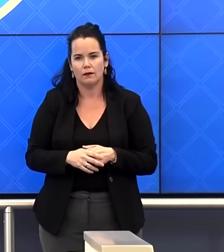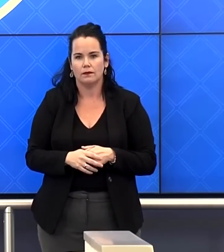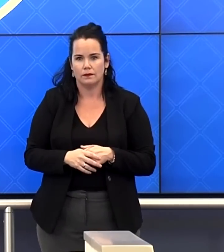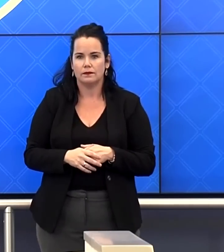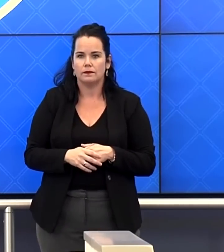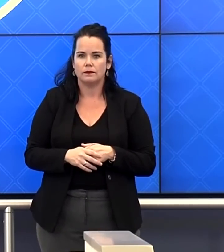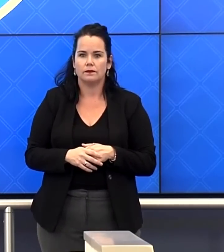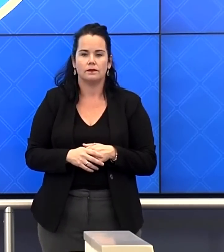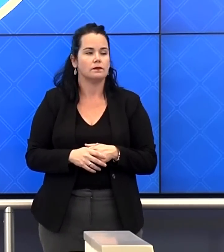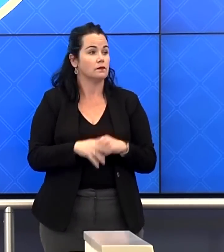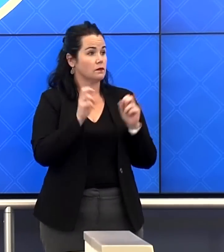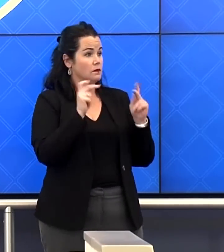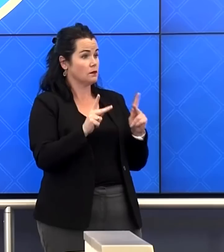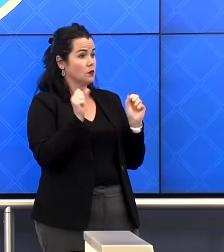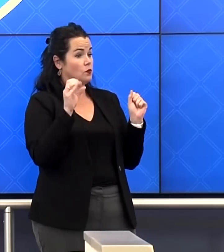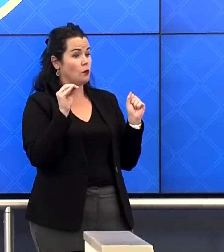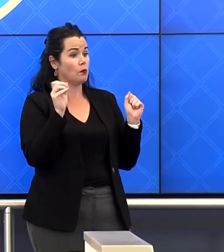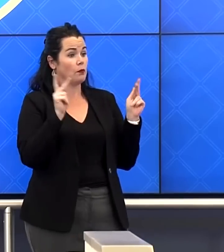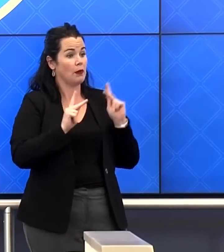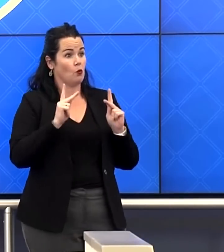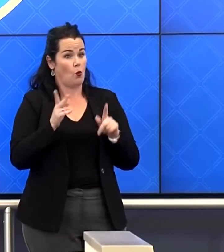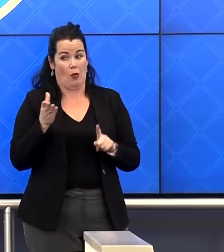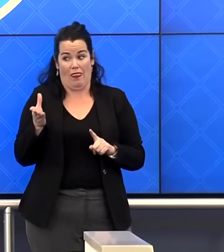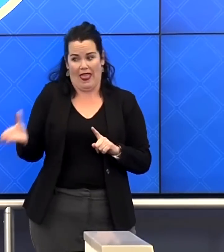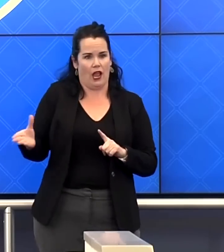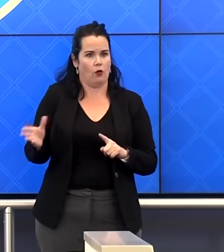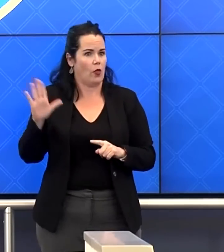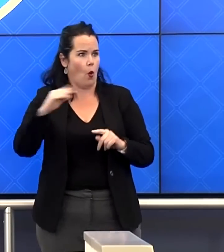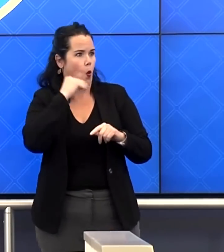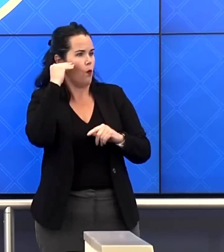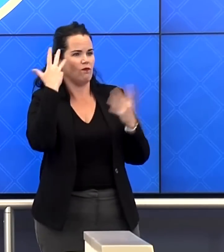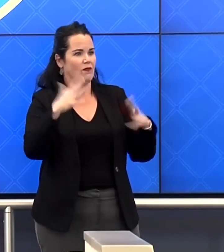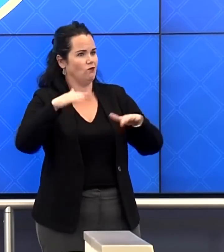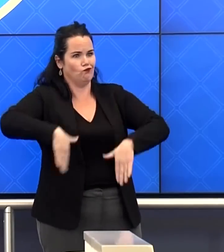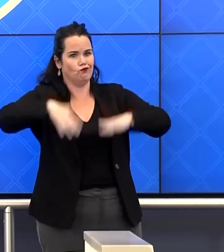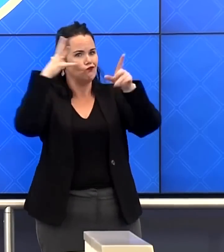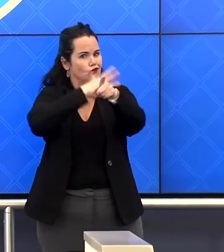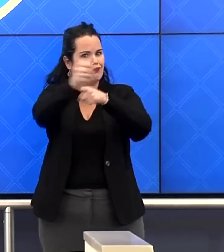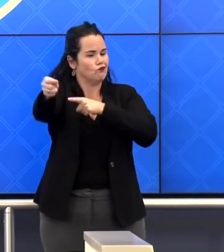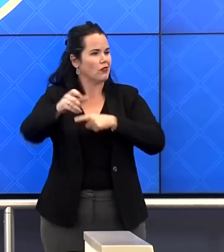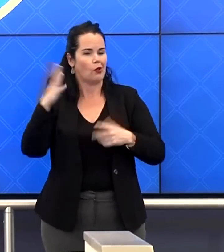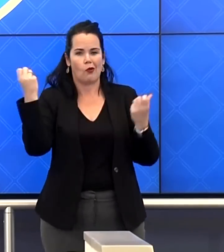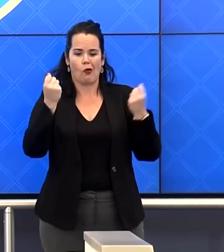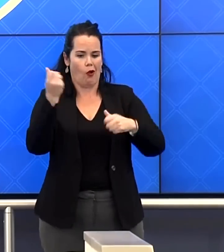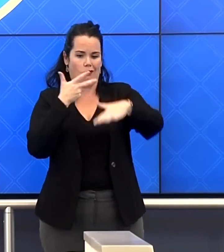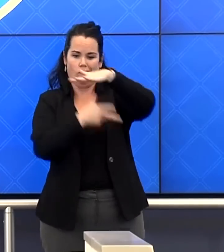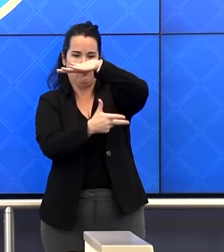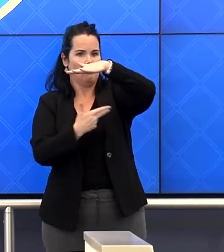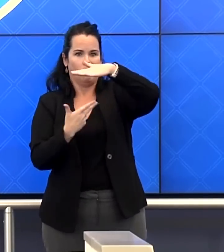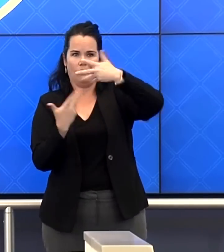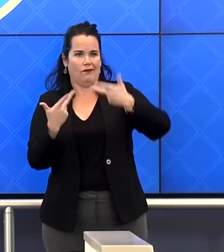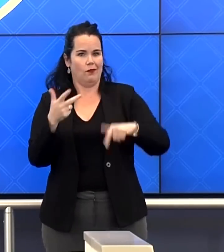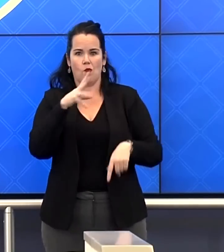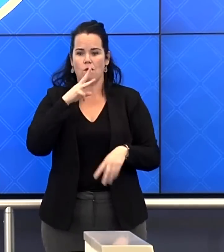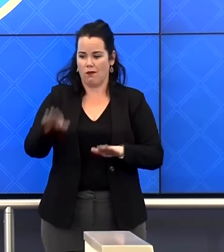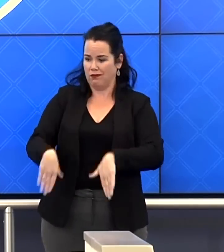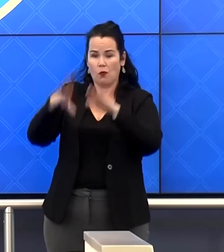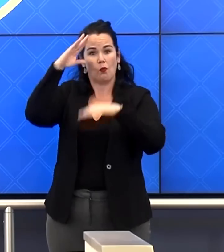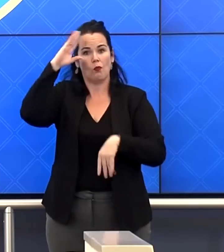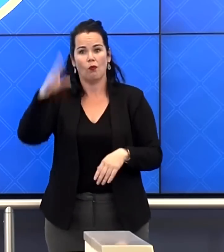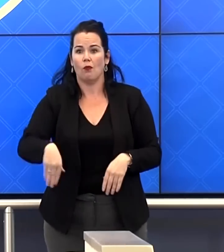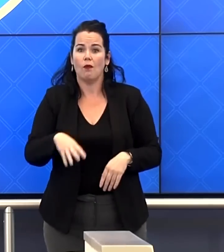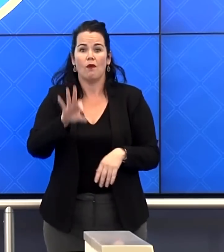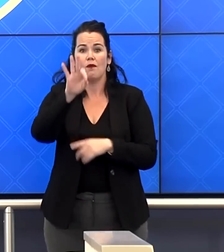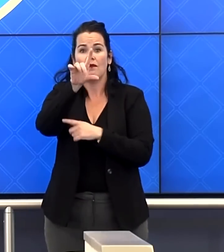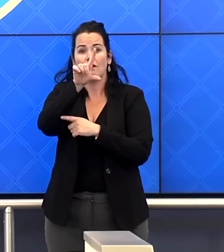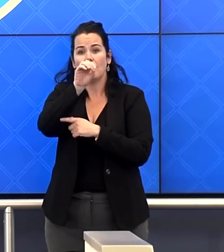the people in the middle of this right now, underwater, their homes, their vehicles, we know that flood insurance is not typically covered as